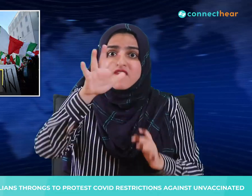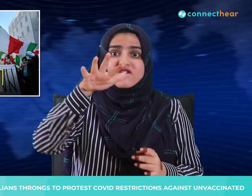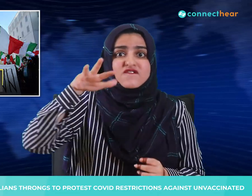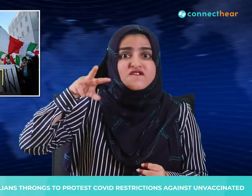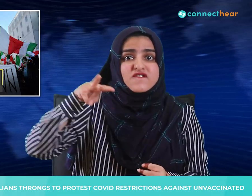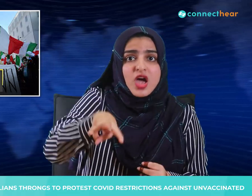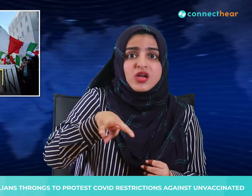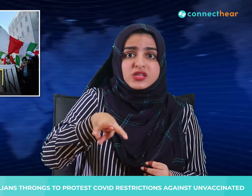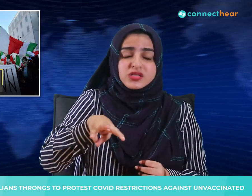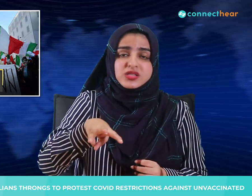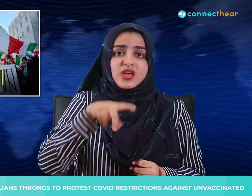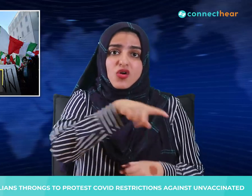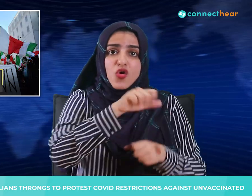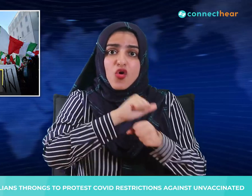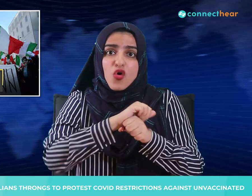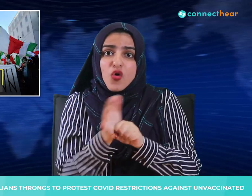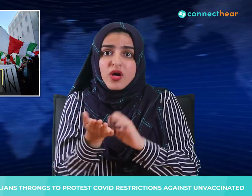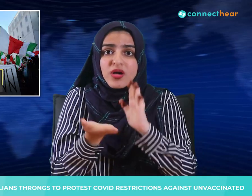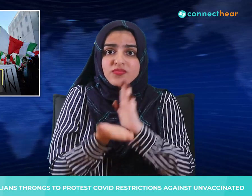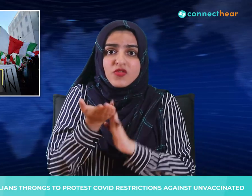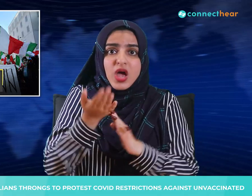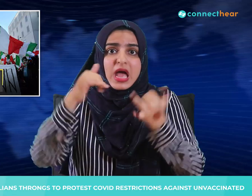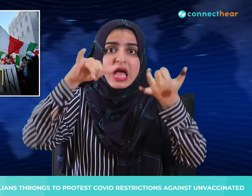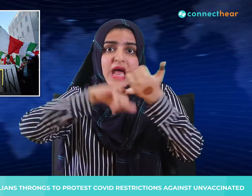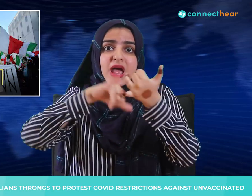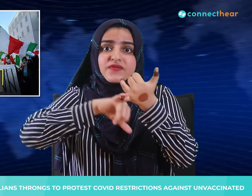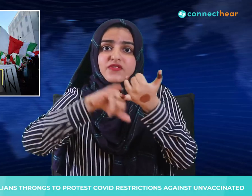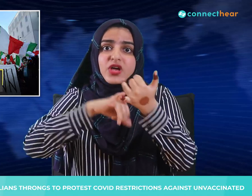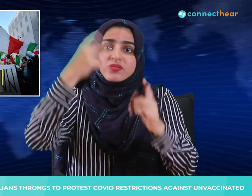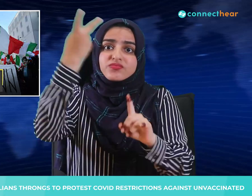new coronavirus cases on Saturday and five deaths.